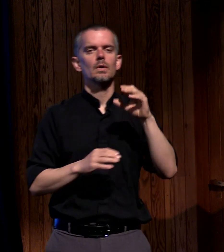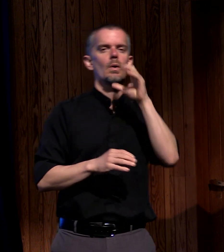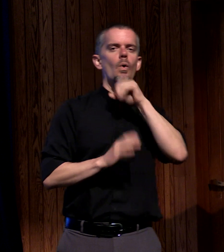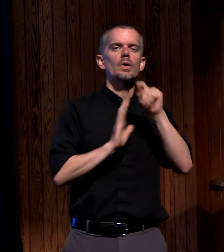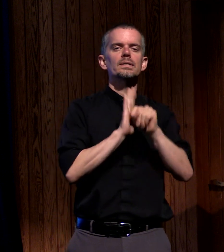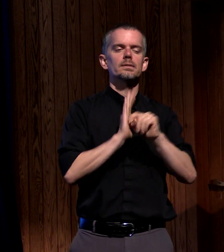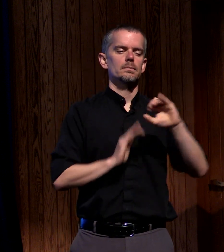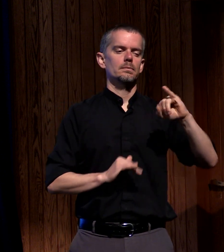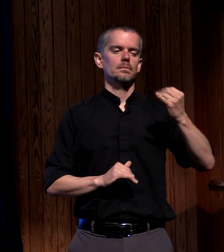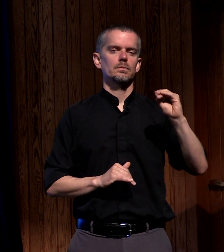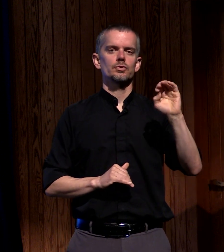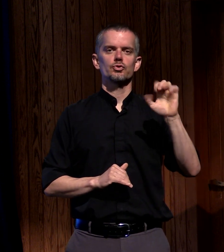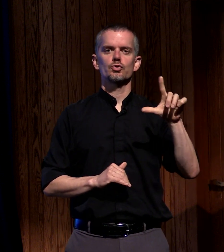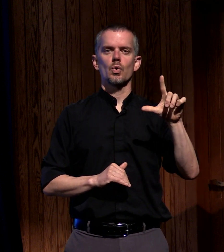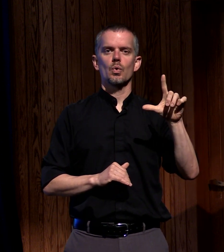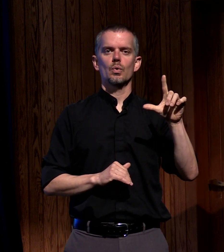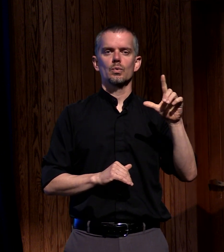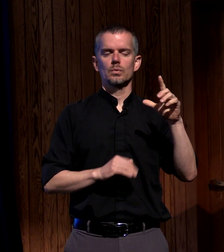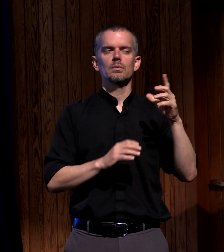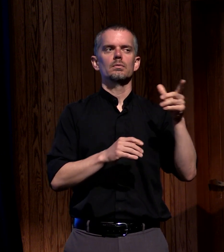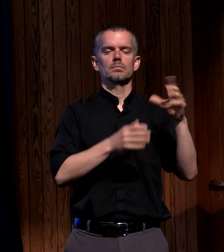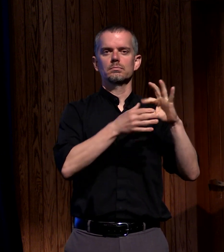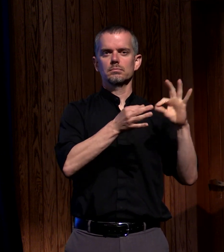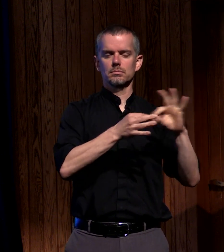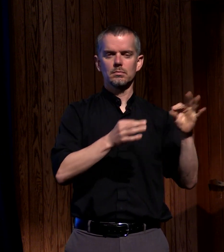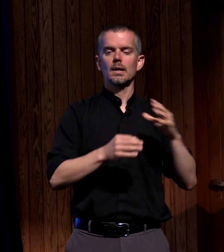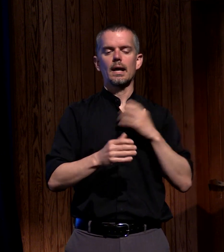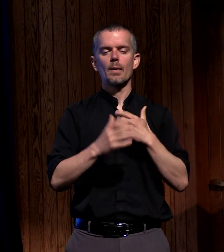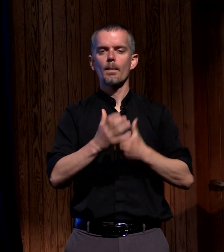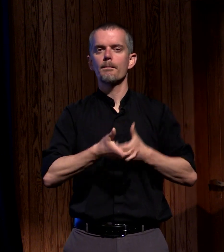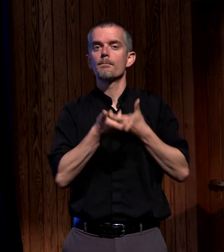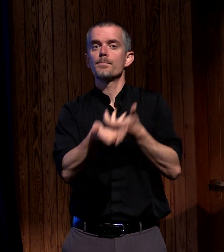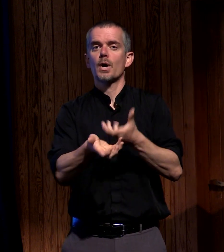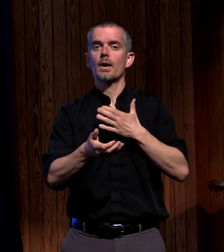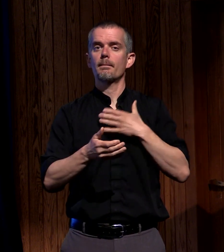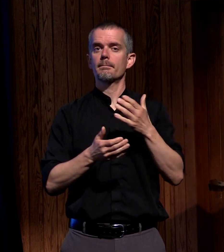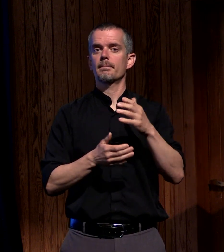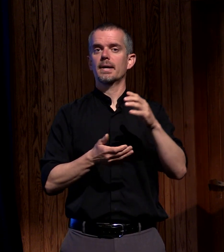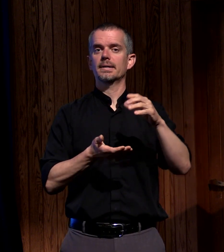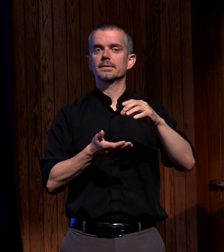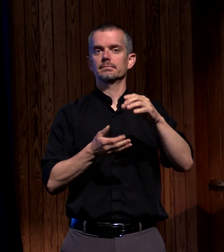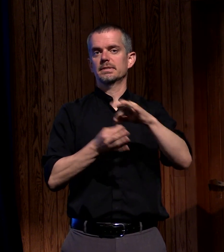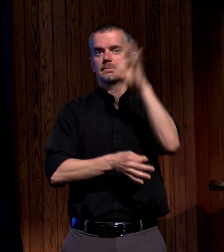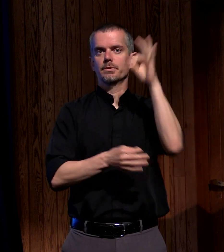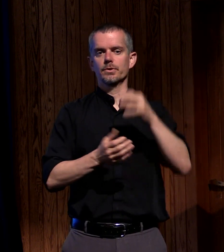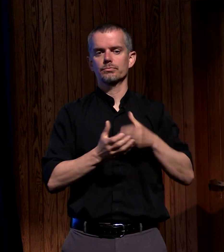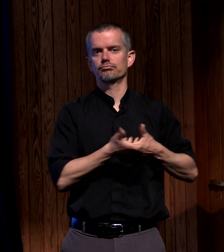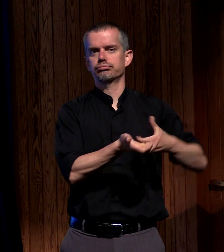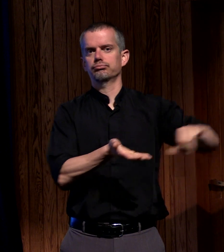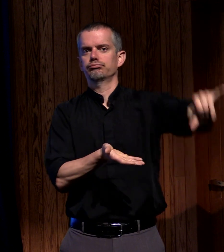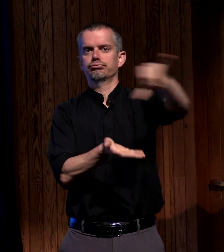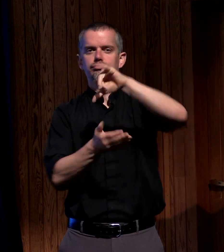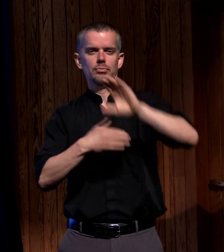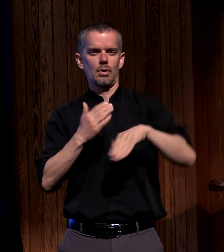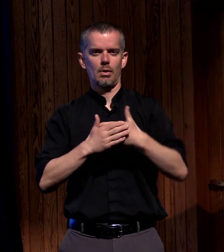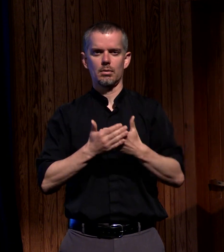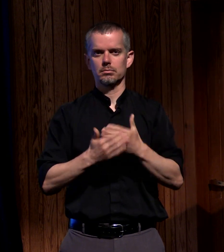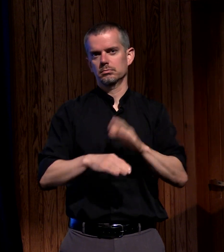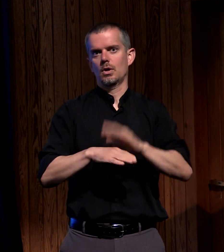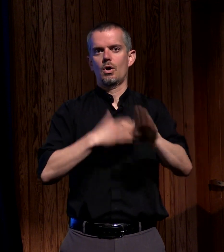here where God says I will pour out my spirit on all people the beauty of the overall story of the